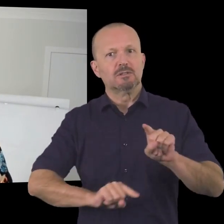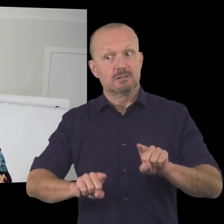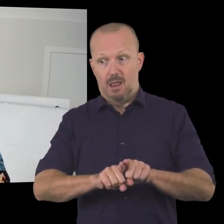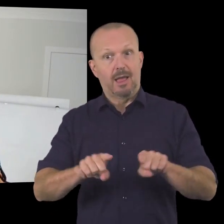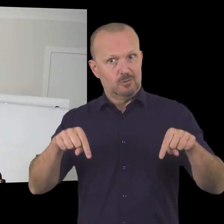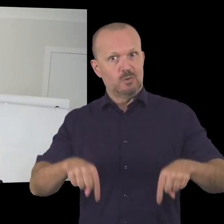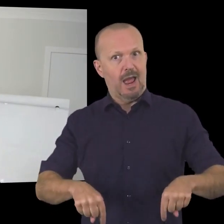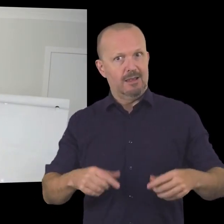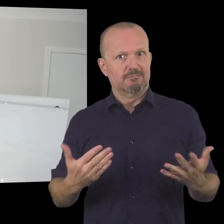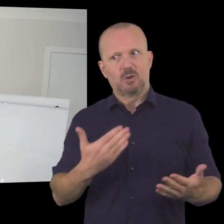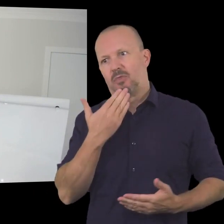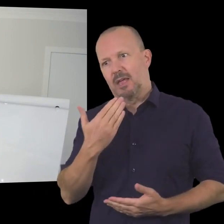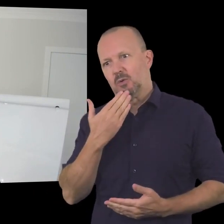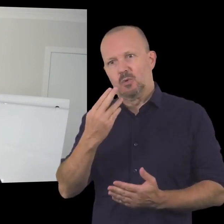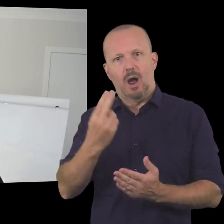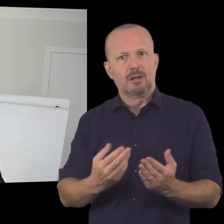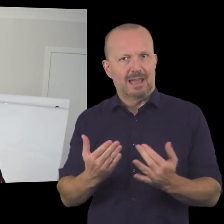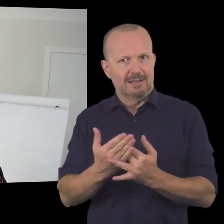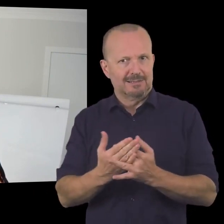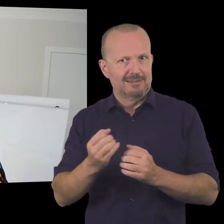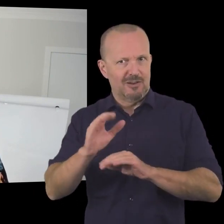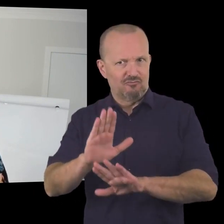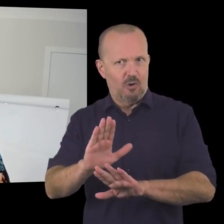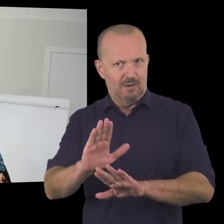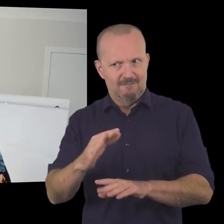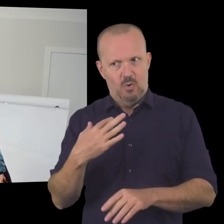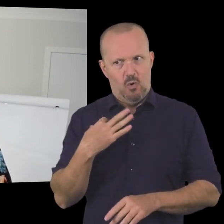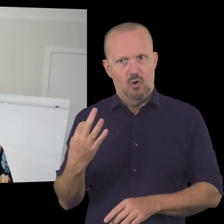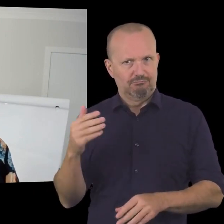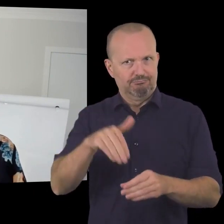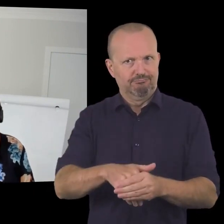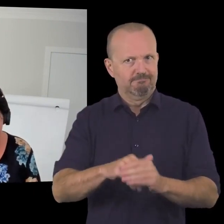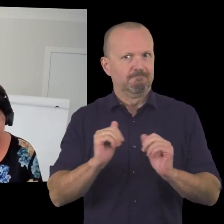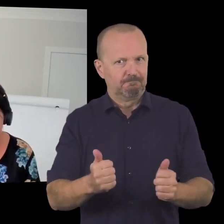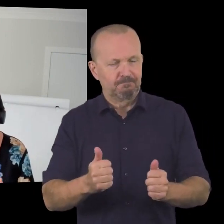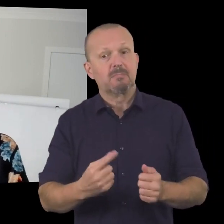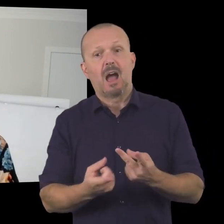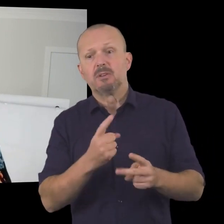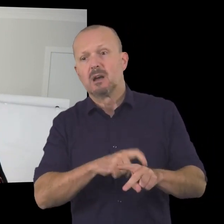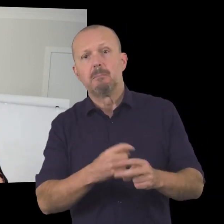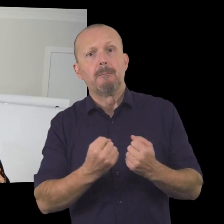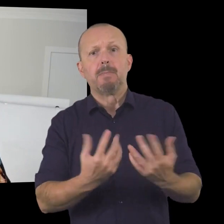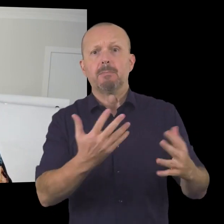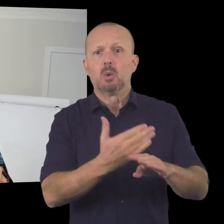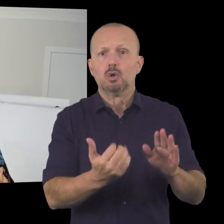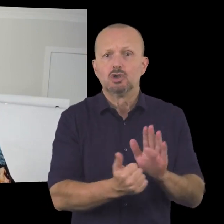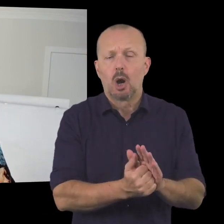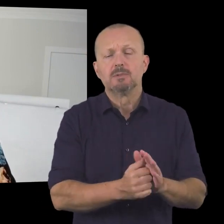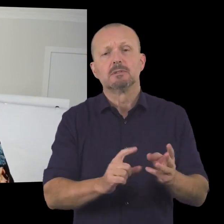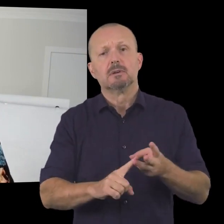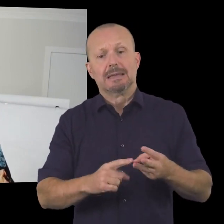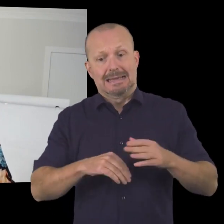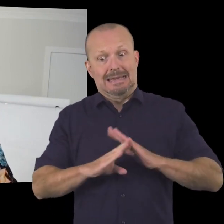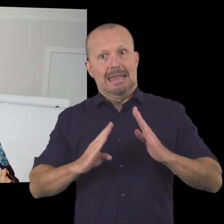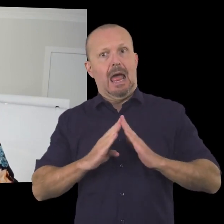like this morning so thanks very much to Arts Access Aotearoa for that opportunity we run public workshops we do